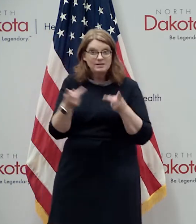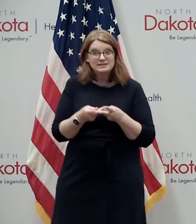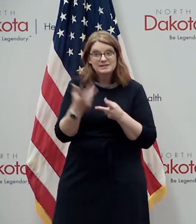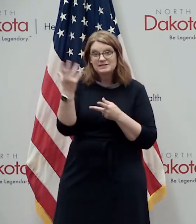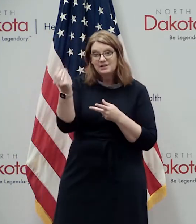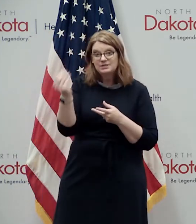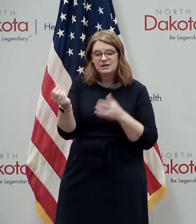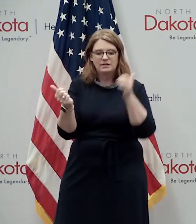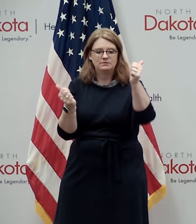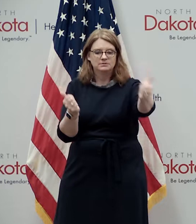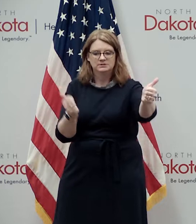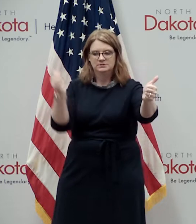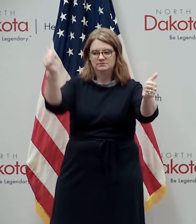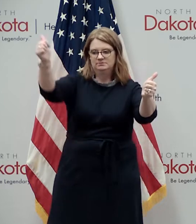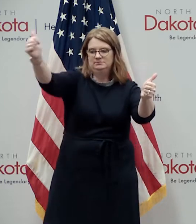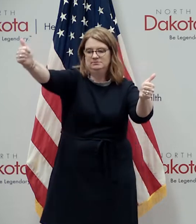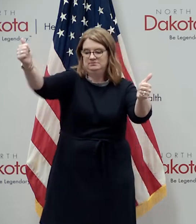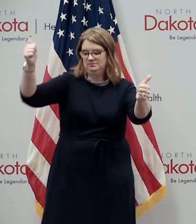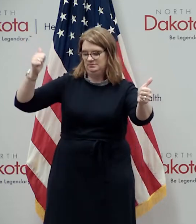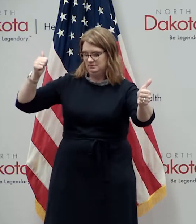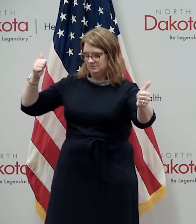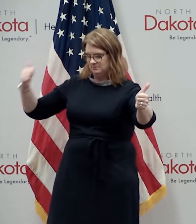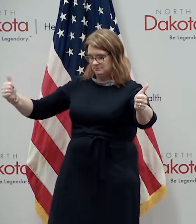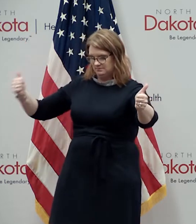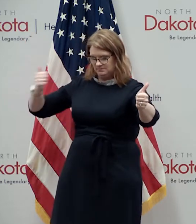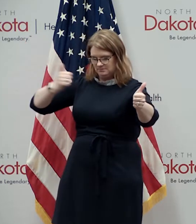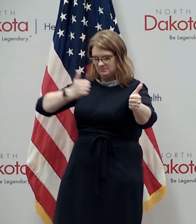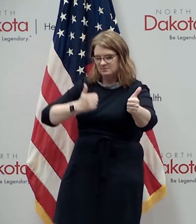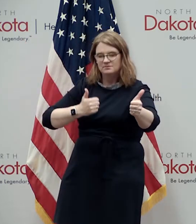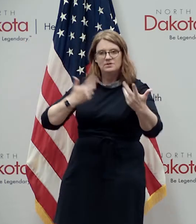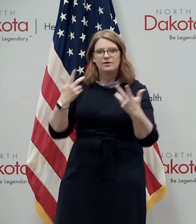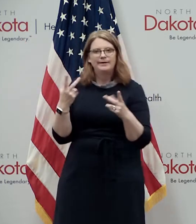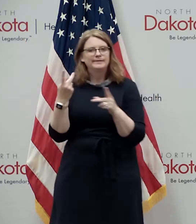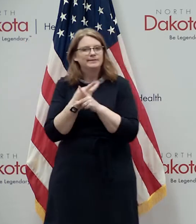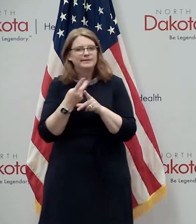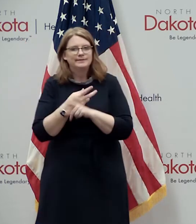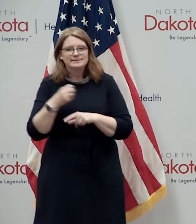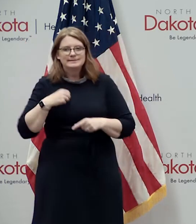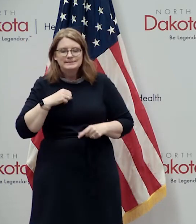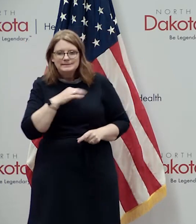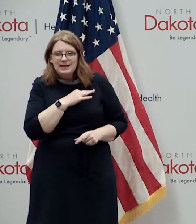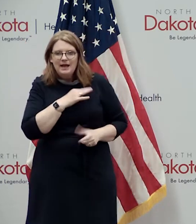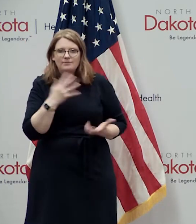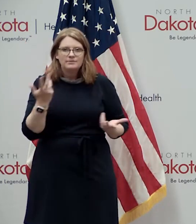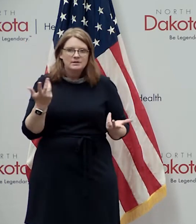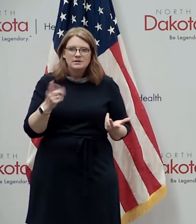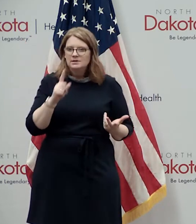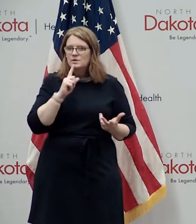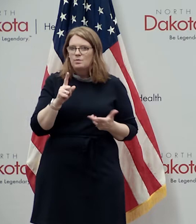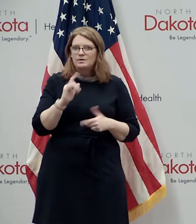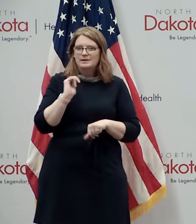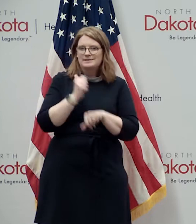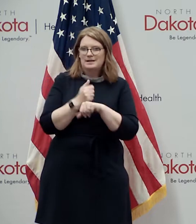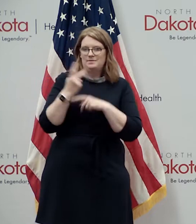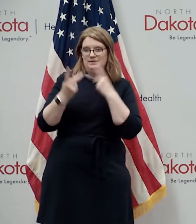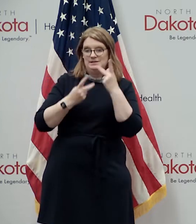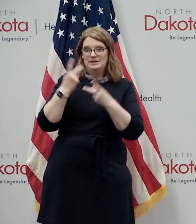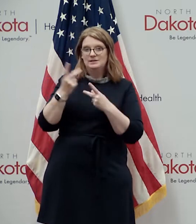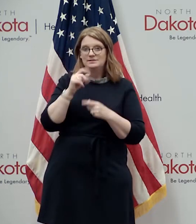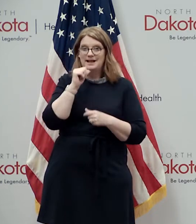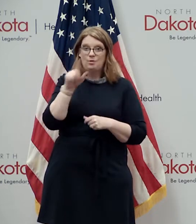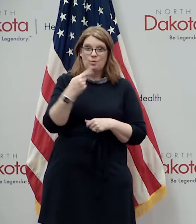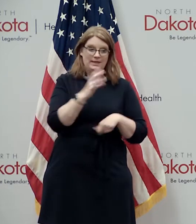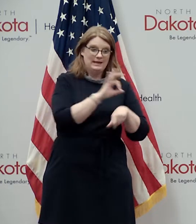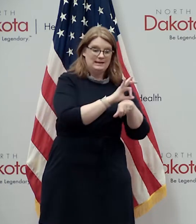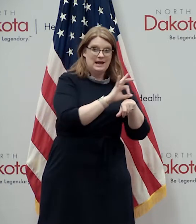where visitation can occur or figuring out your staffing requirements so visitation can occur not just nine to